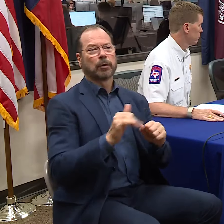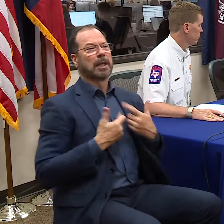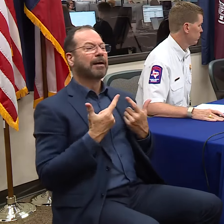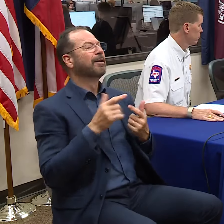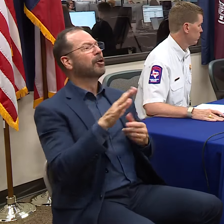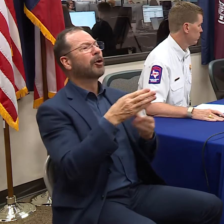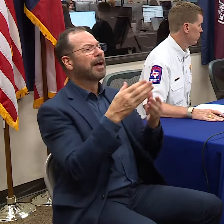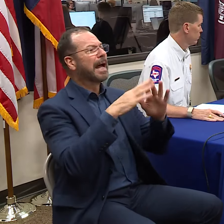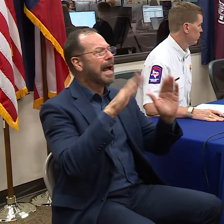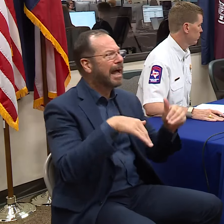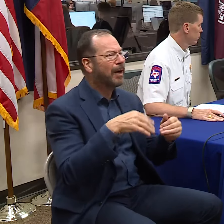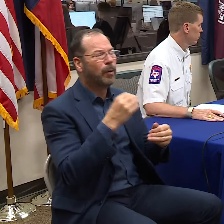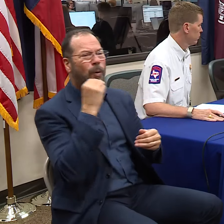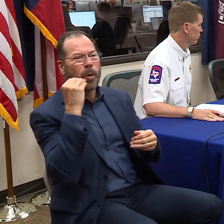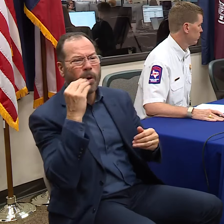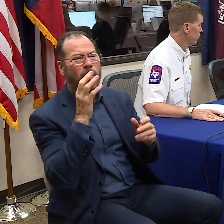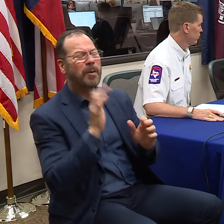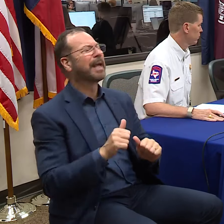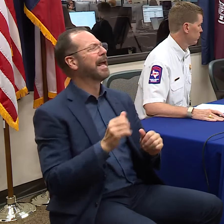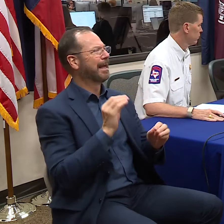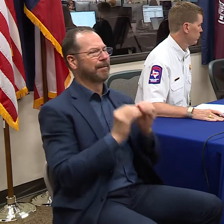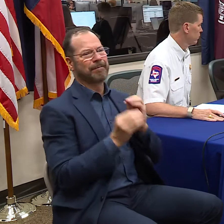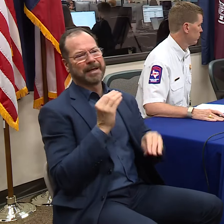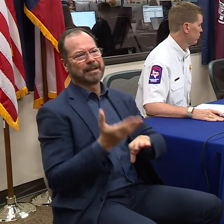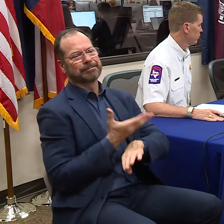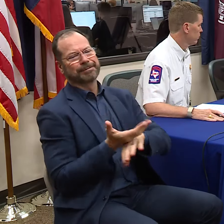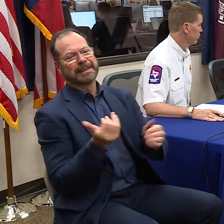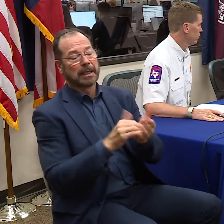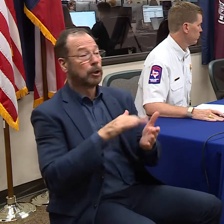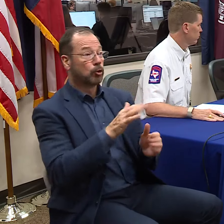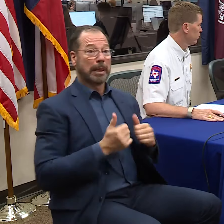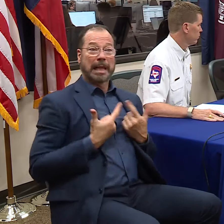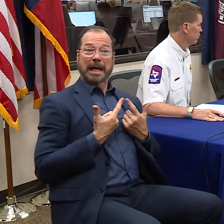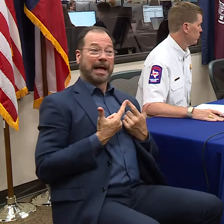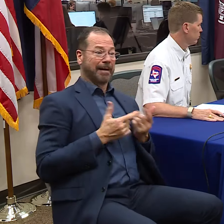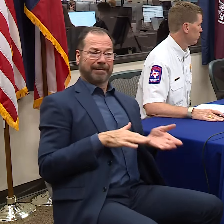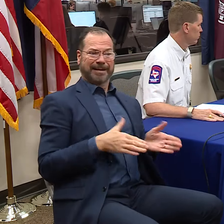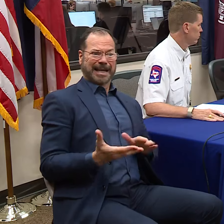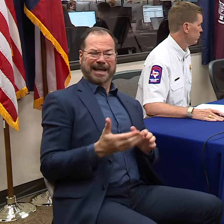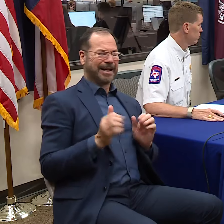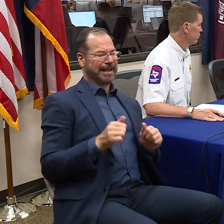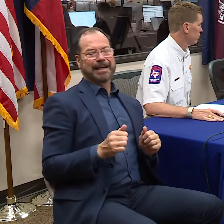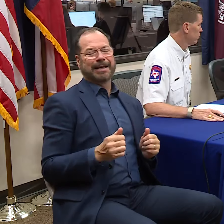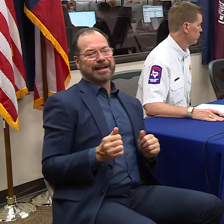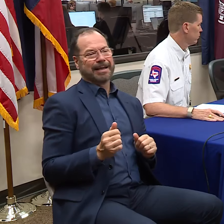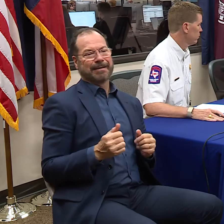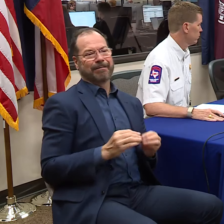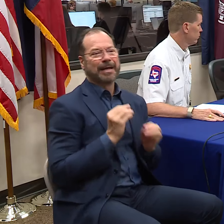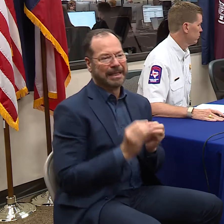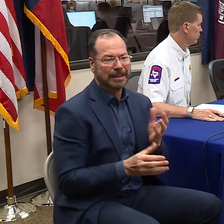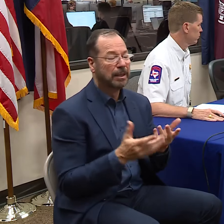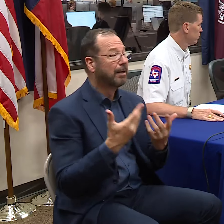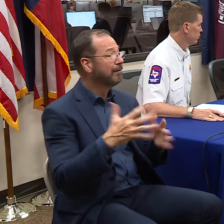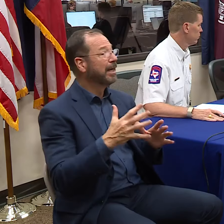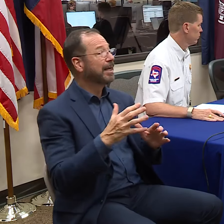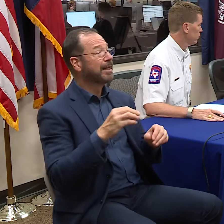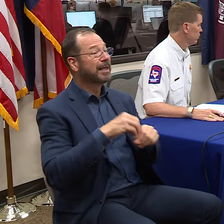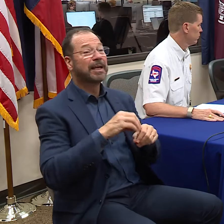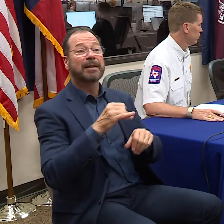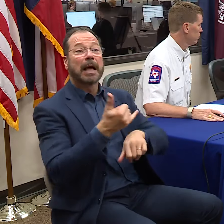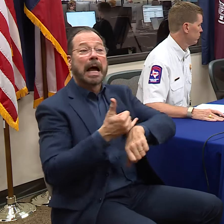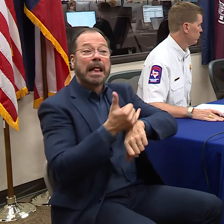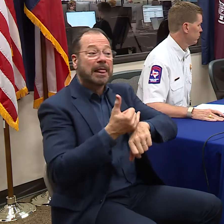can be rebuilt, but lives cannot be. This storm has already left nine deaths in its path through the Caribbean.